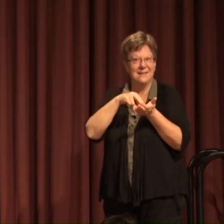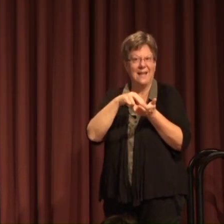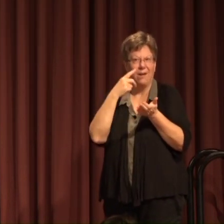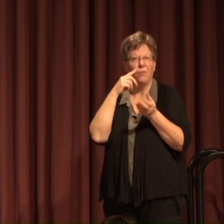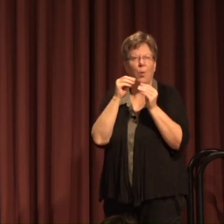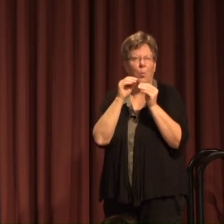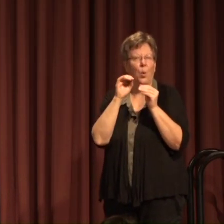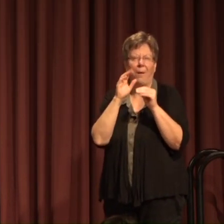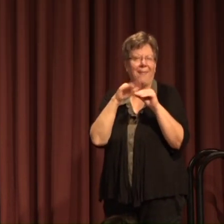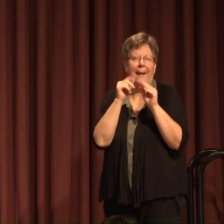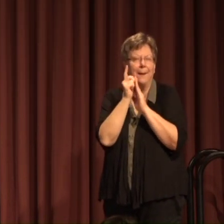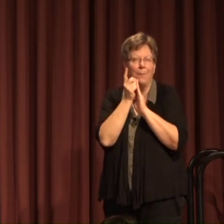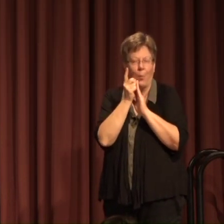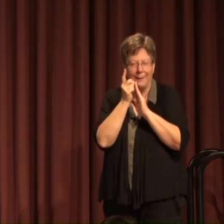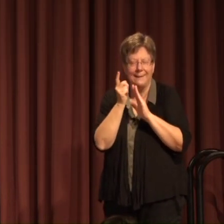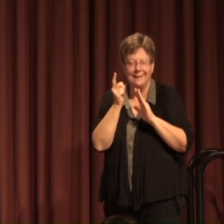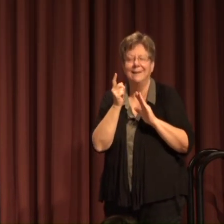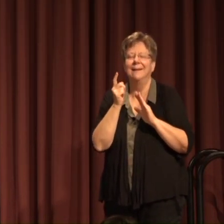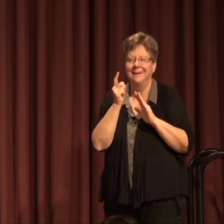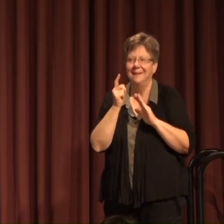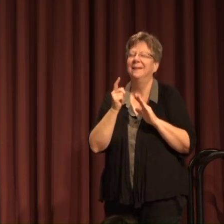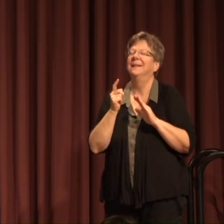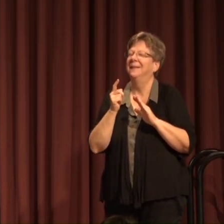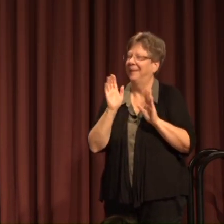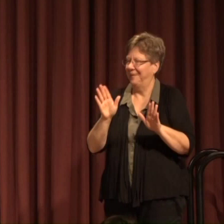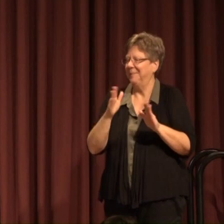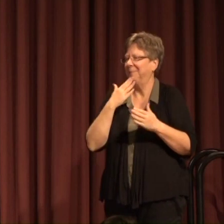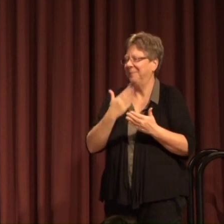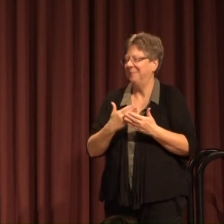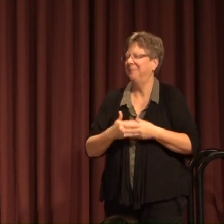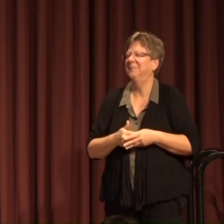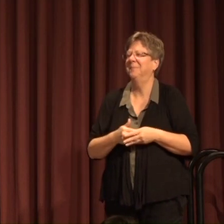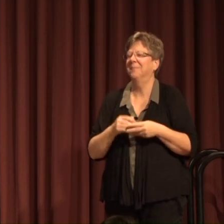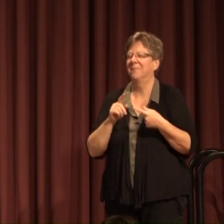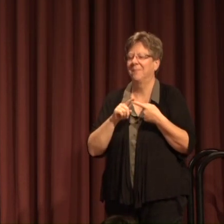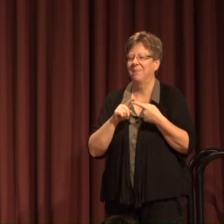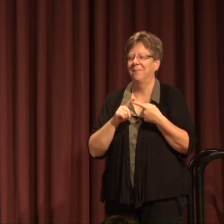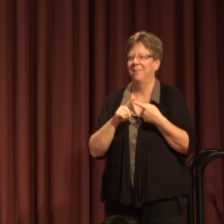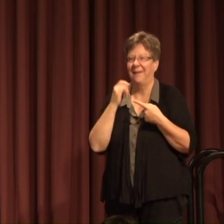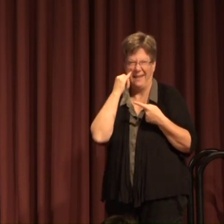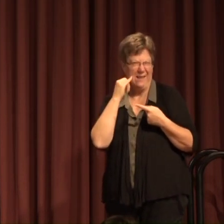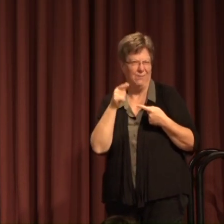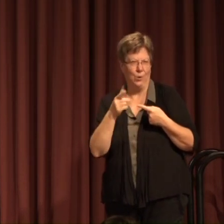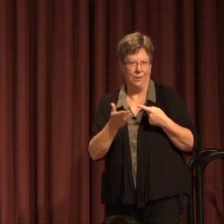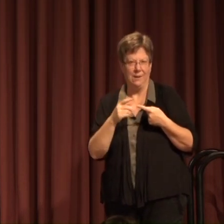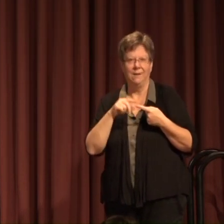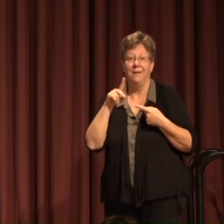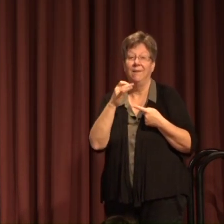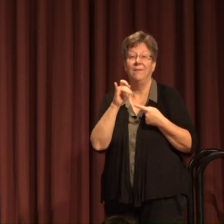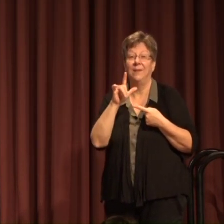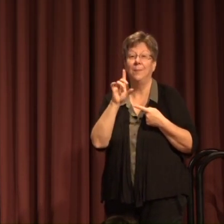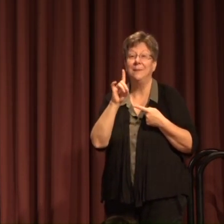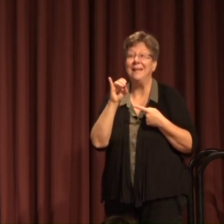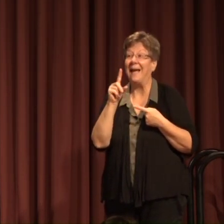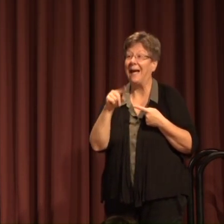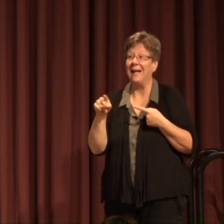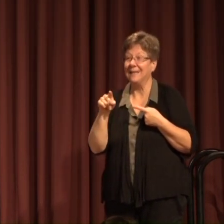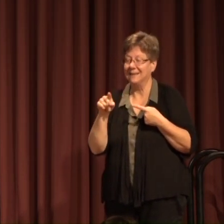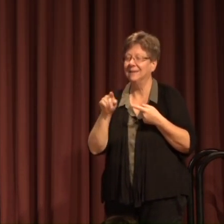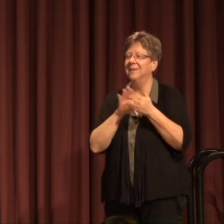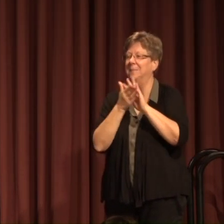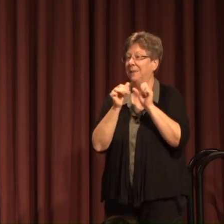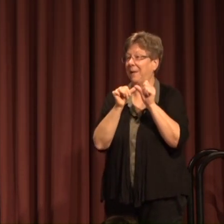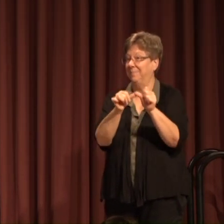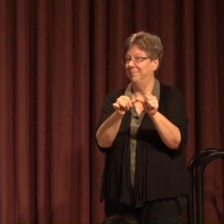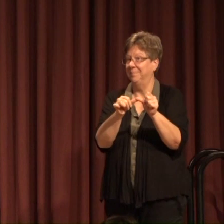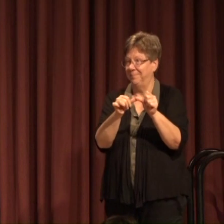more than just a moment until we've completed completed that would be awesome if you're here so Philippe Diaz has achieved tenure